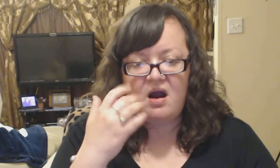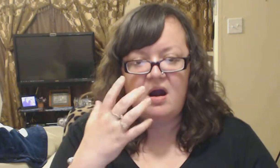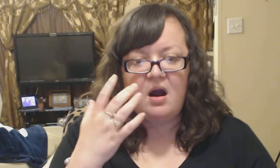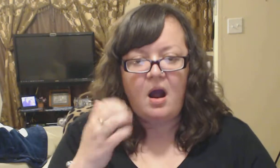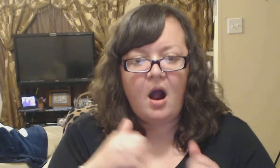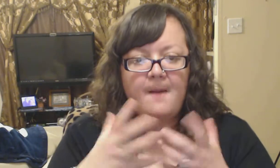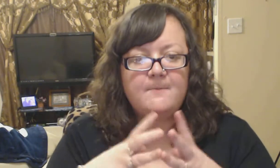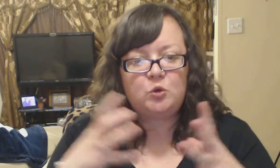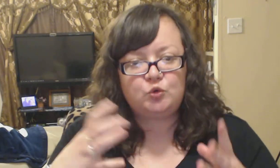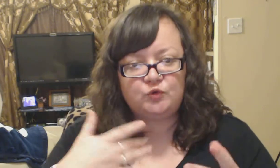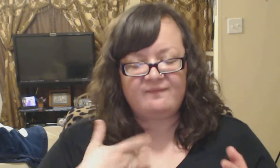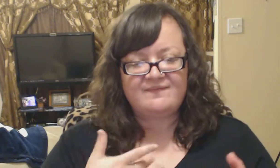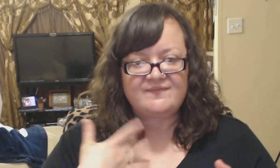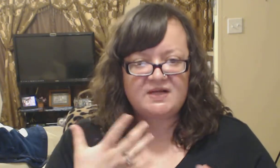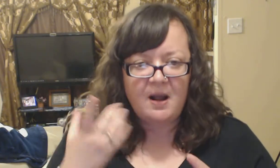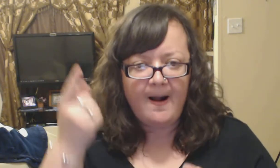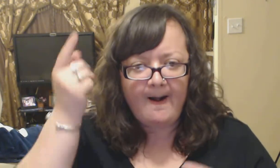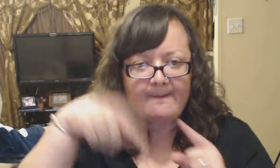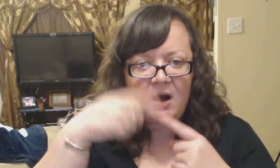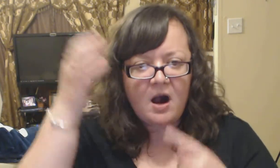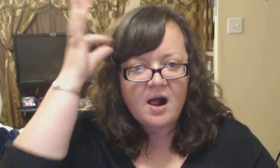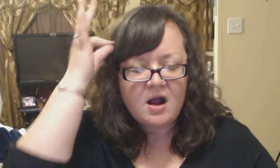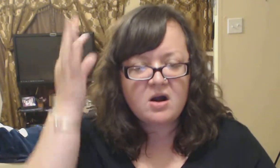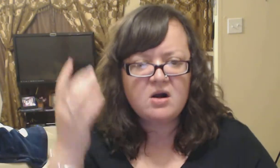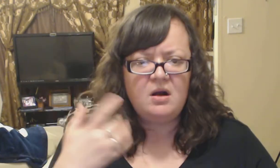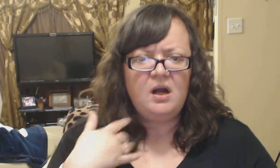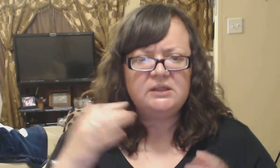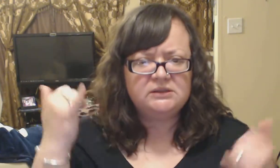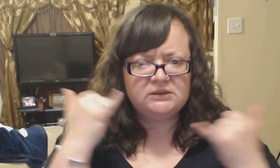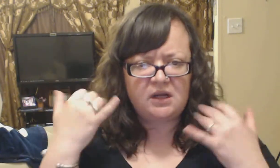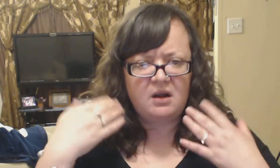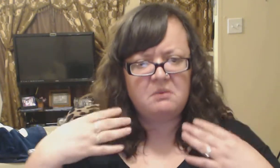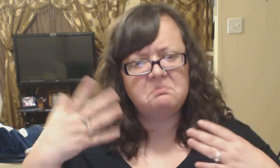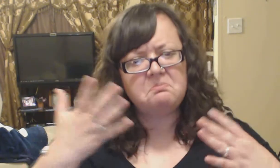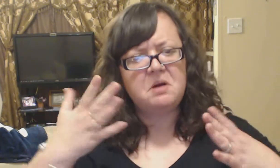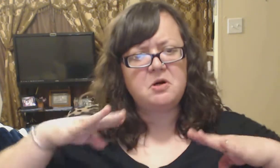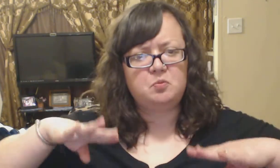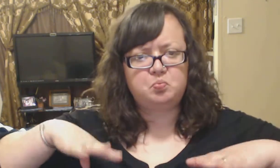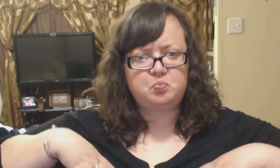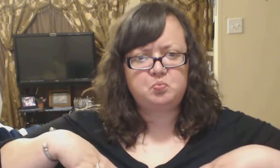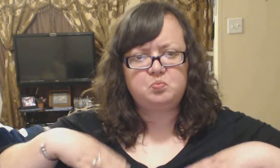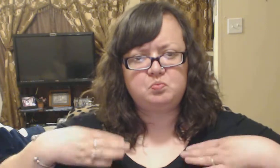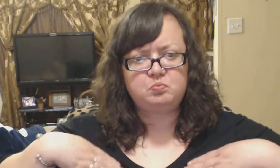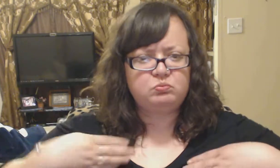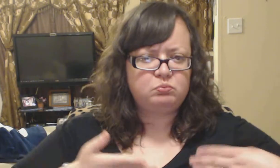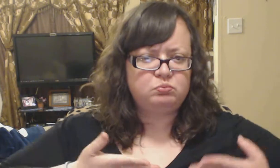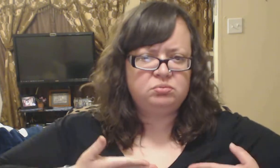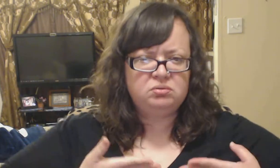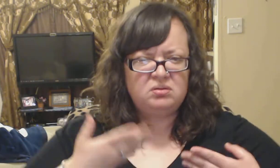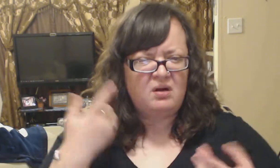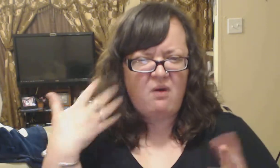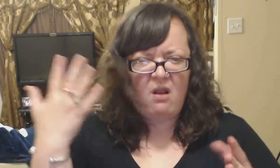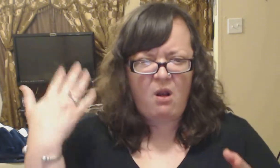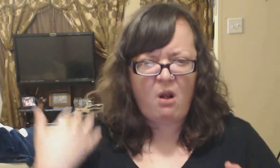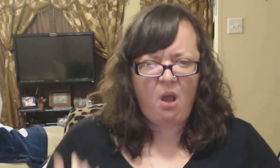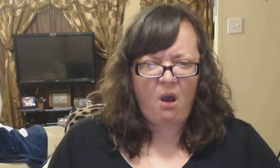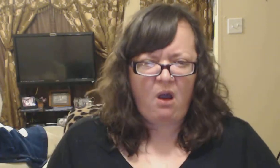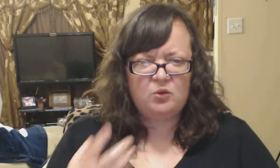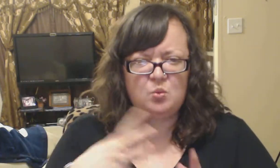I wouldn't do, oh, tell me what I'm feeling, it's like a dream, but true, so